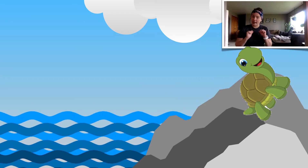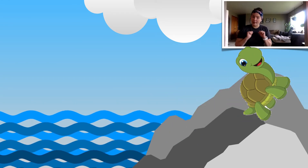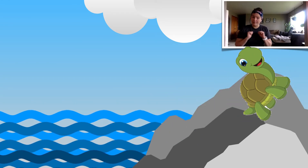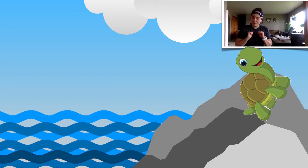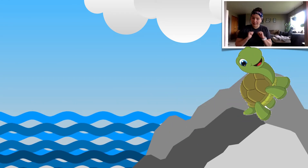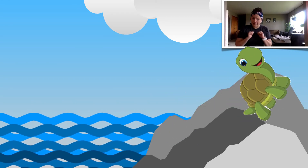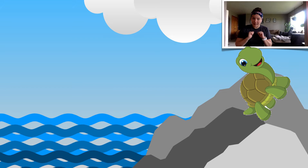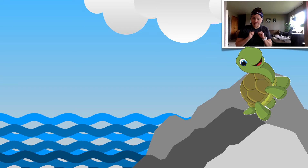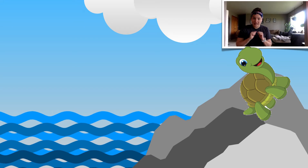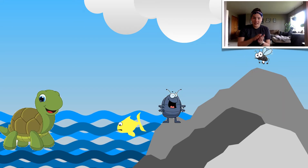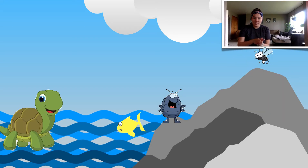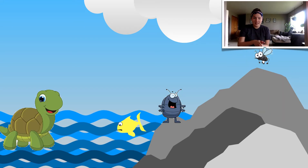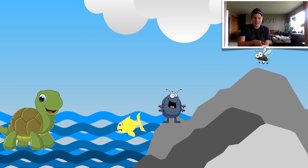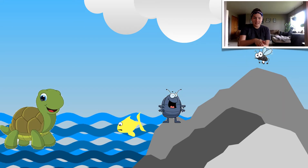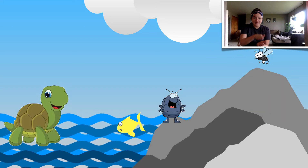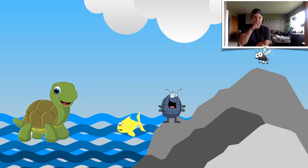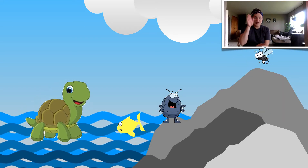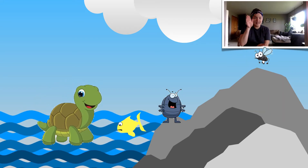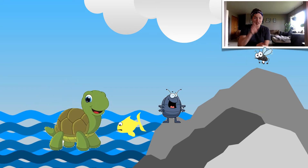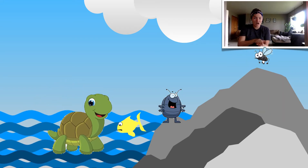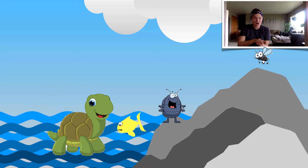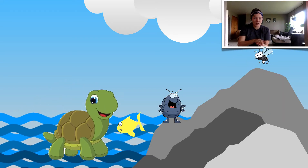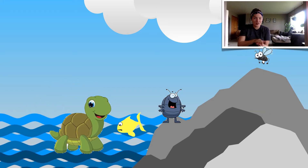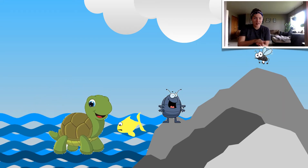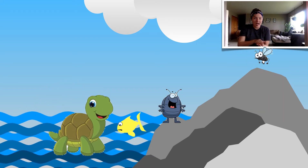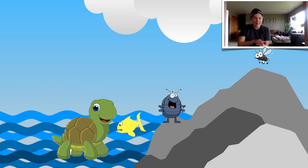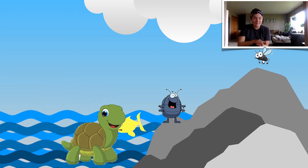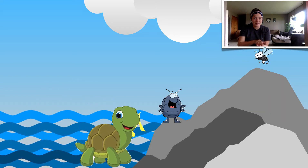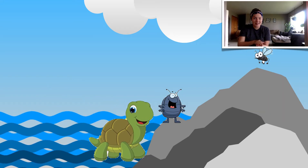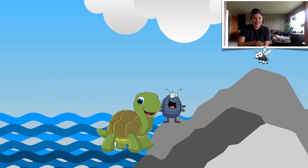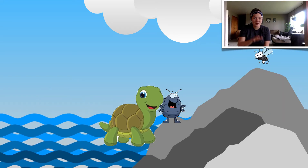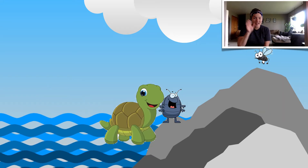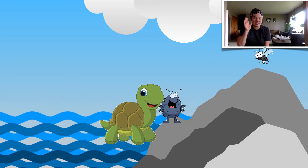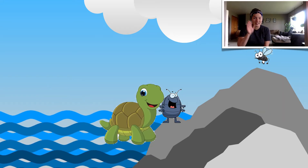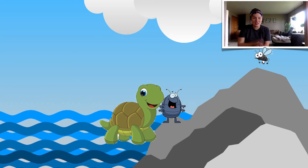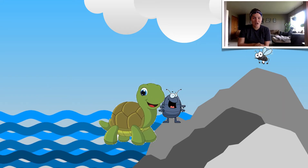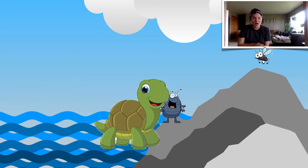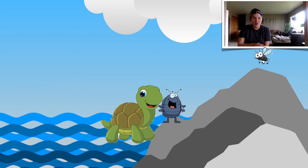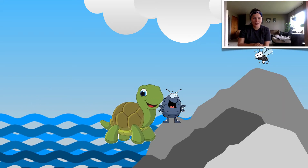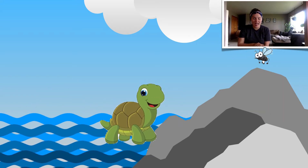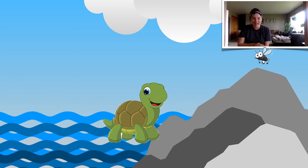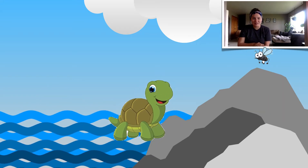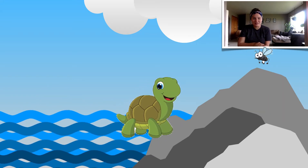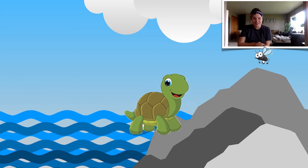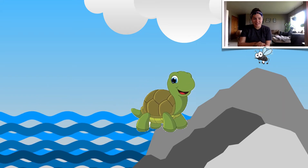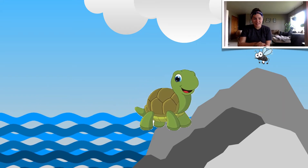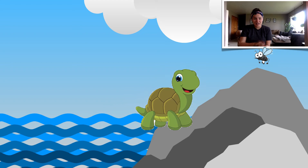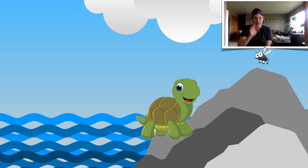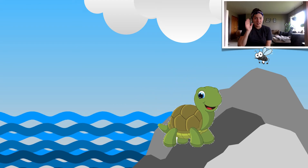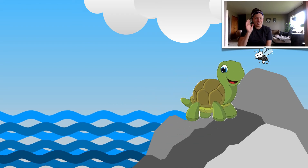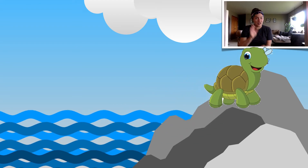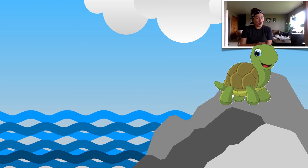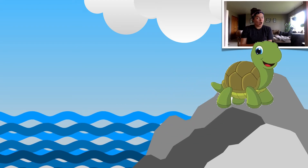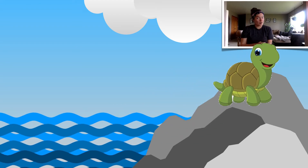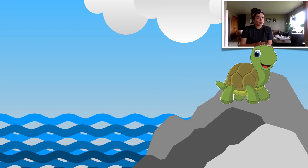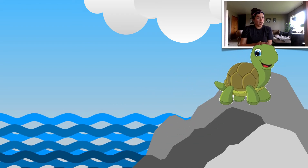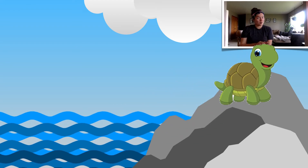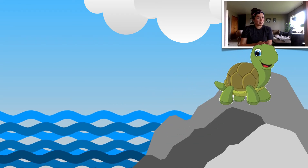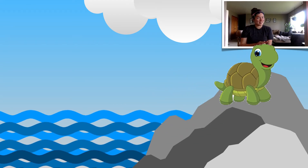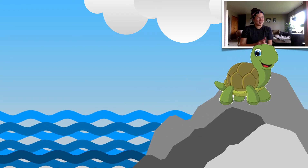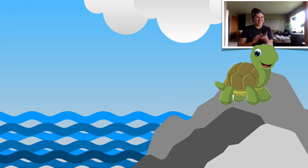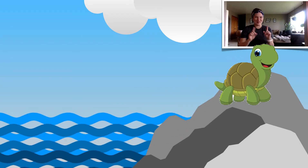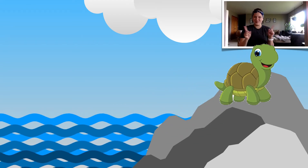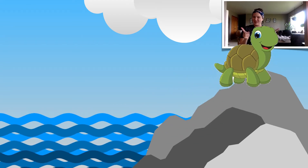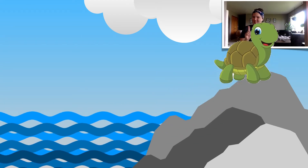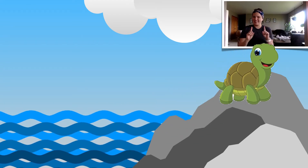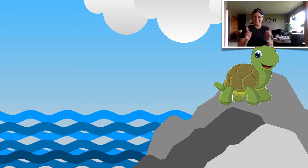at me. He caught that minnow and he caught that flea. He caught that